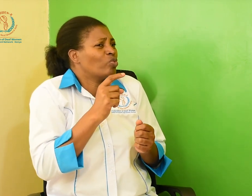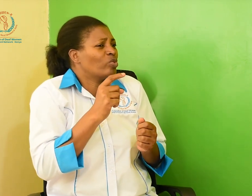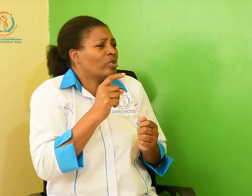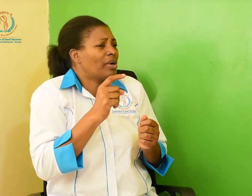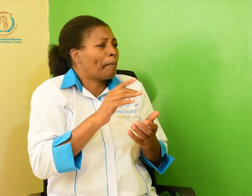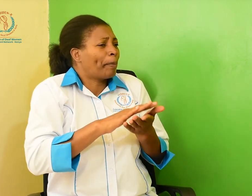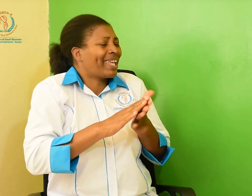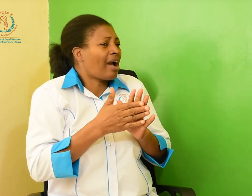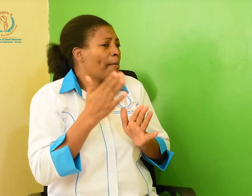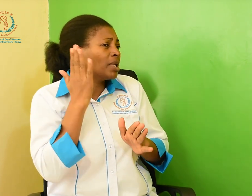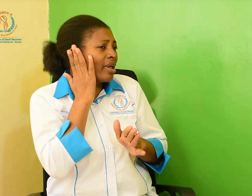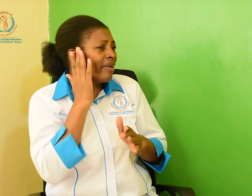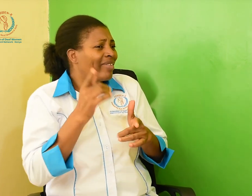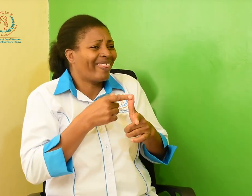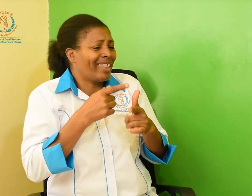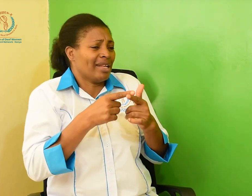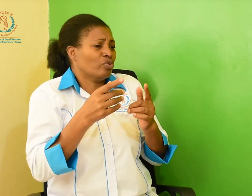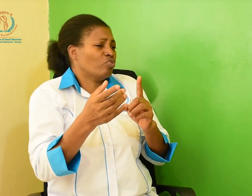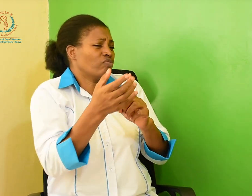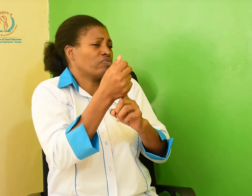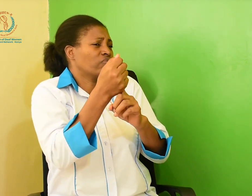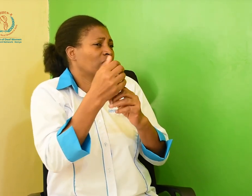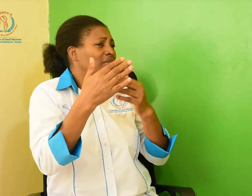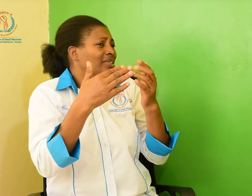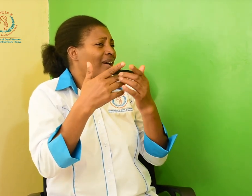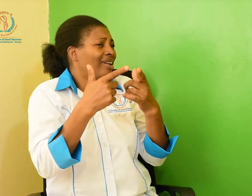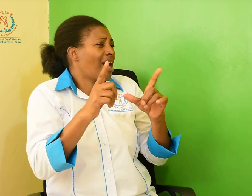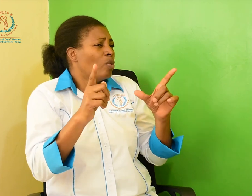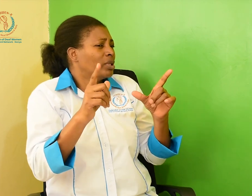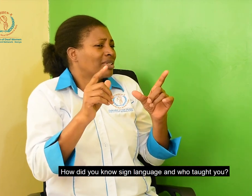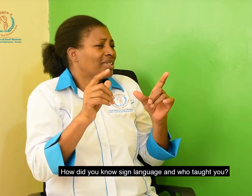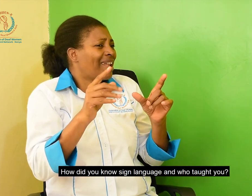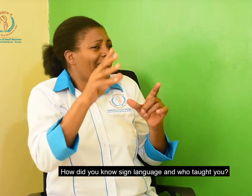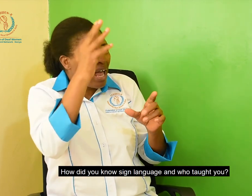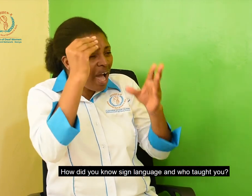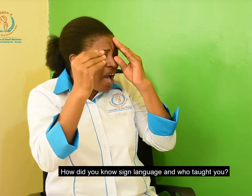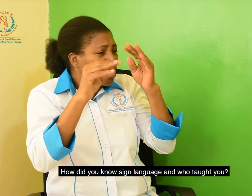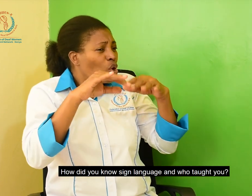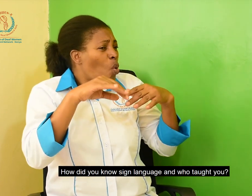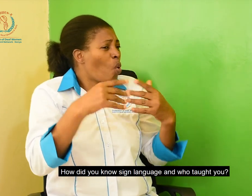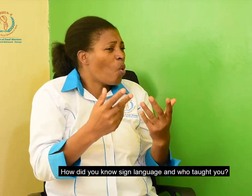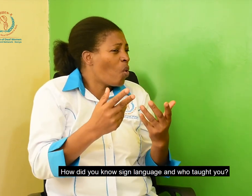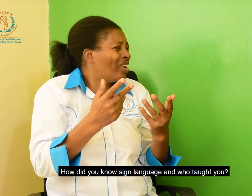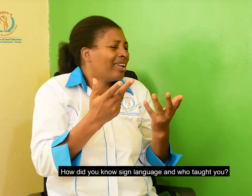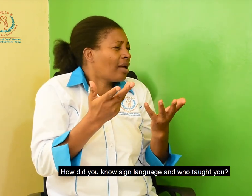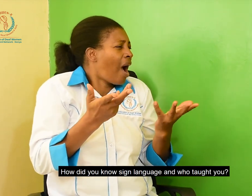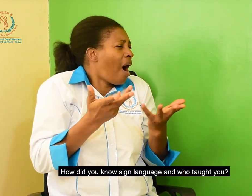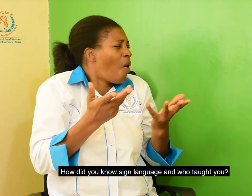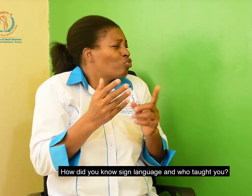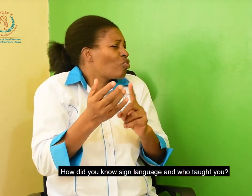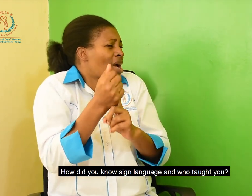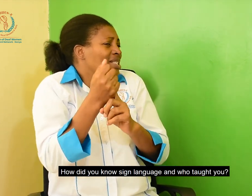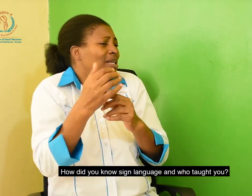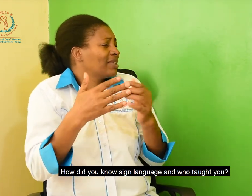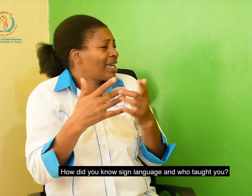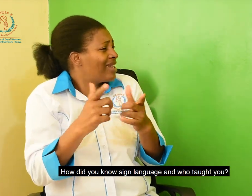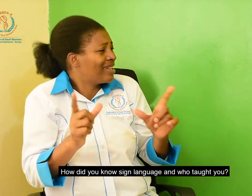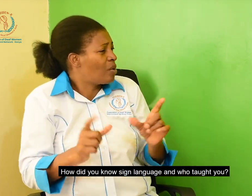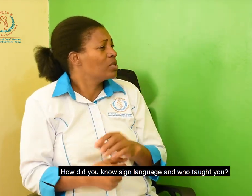how did you learn sign language? Who taught you sign language?